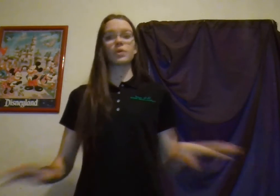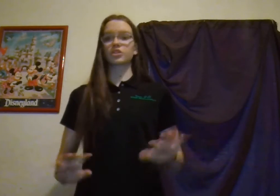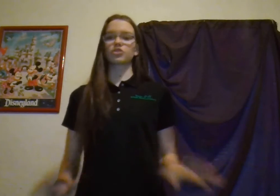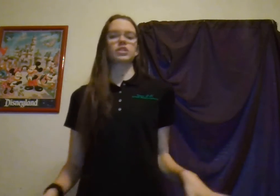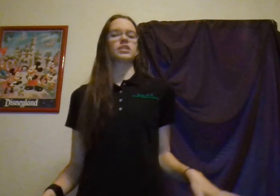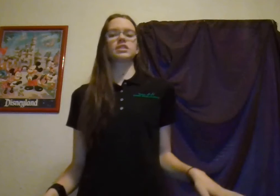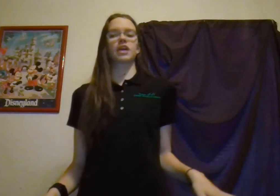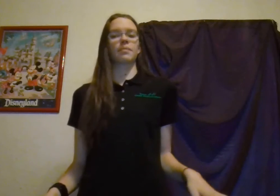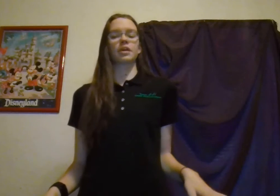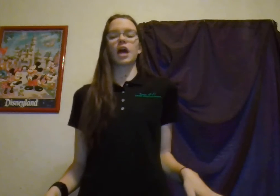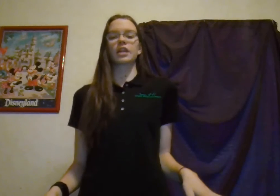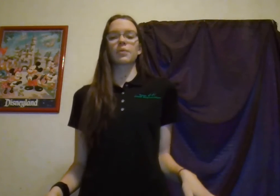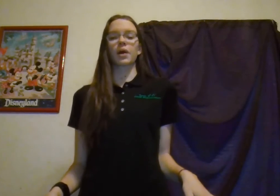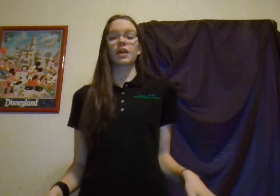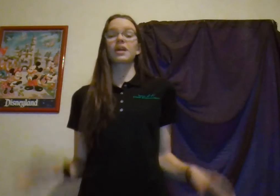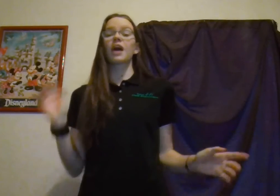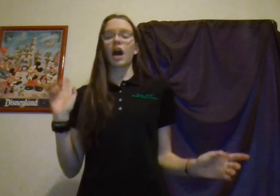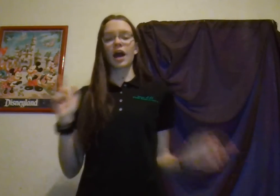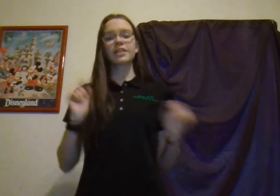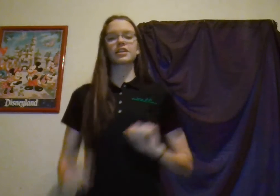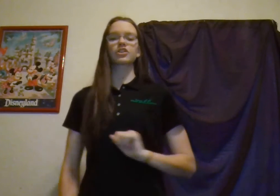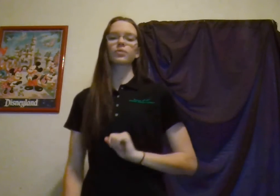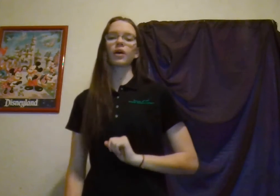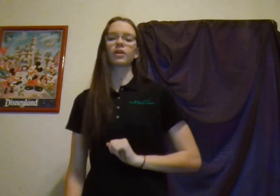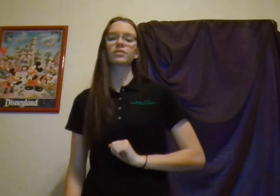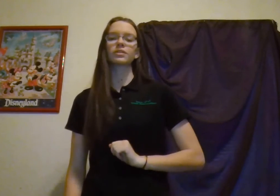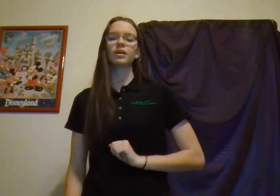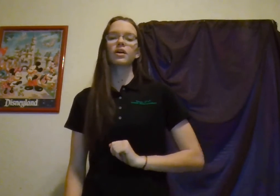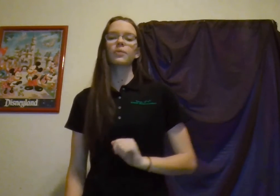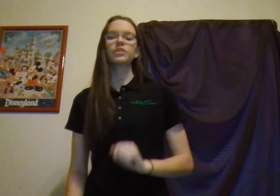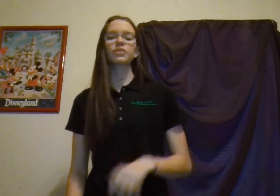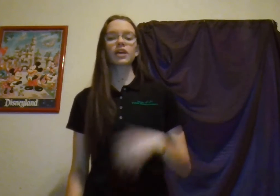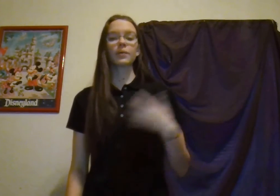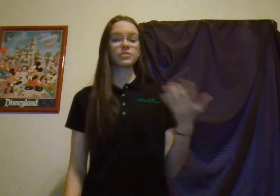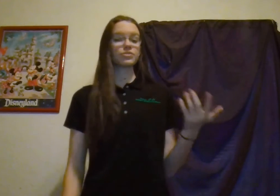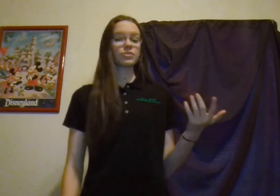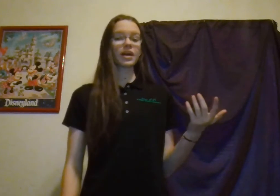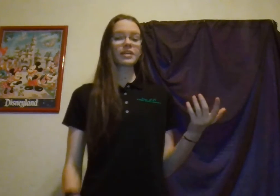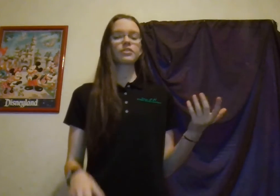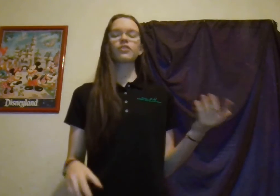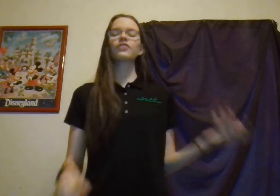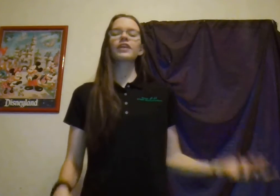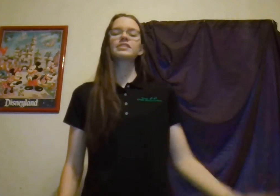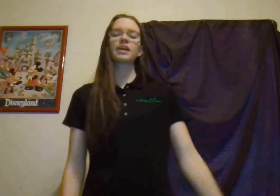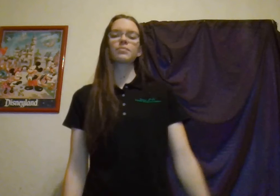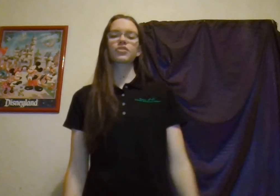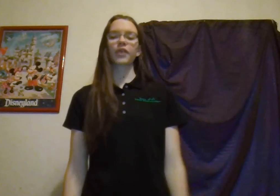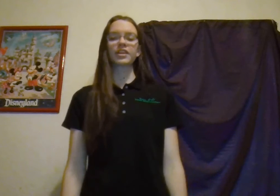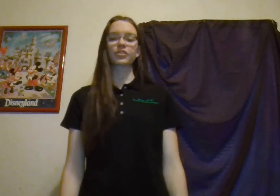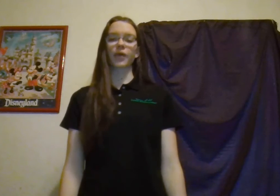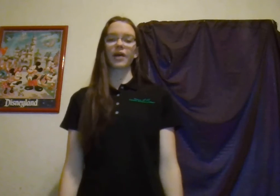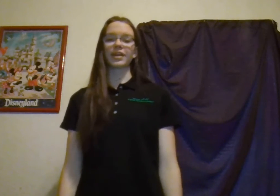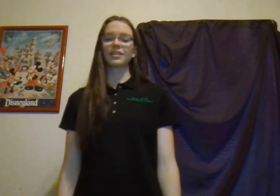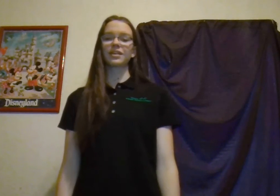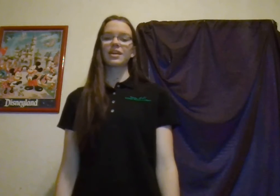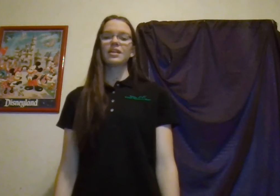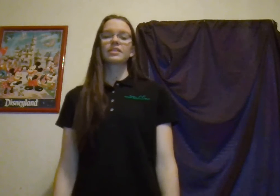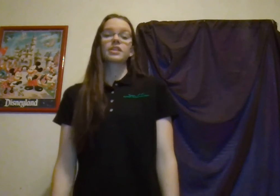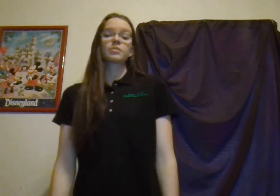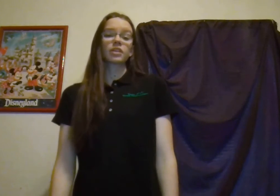interest in STEM in any way, I think you're wrong. When you look at what you do like, you'll find STEM threaded throughout it. The subject